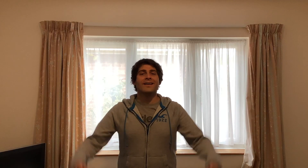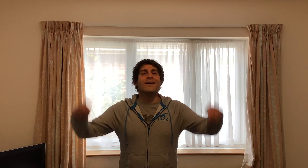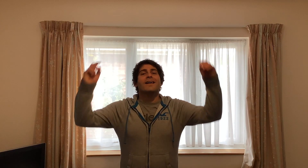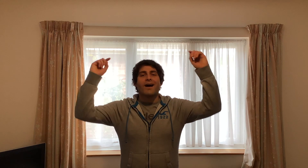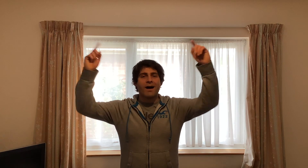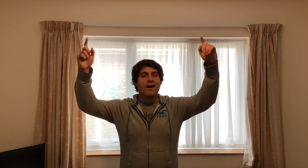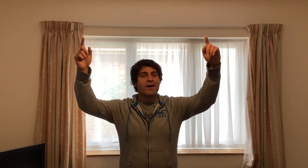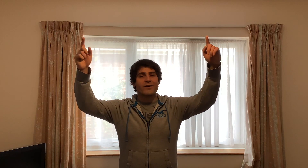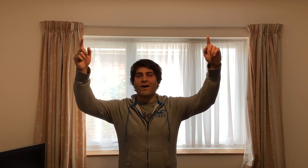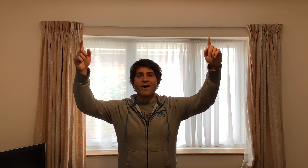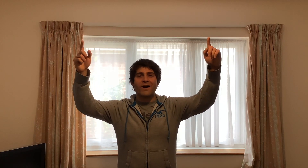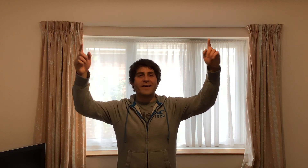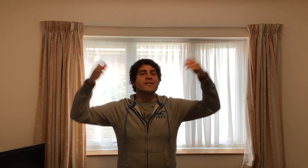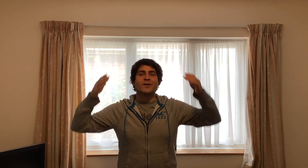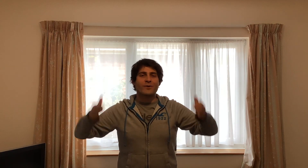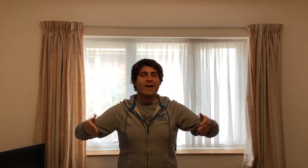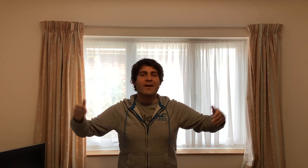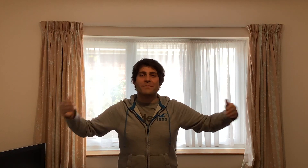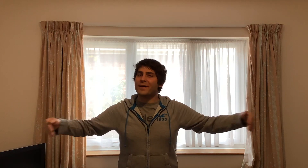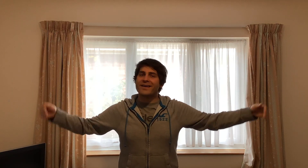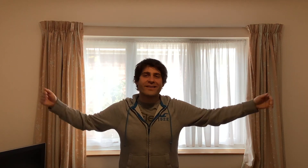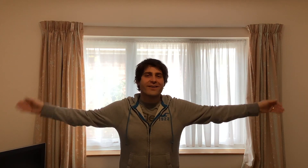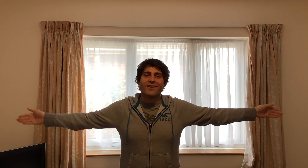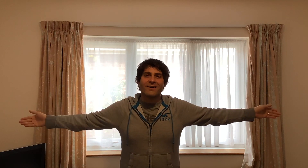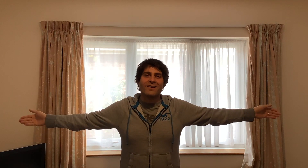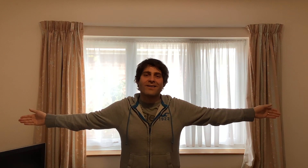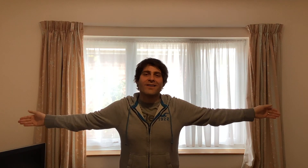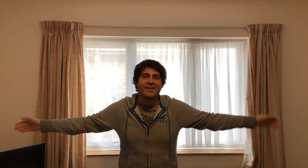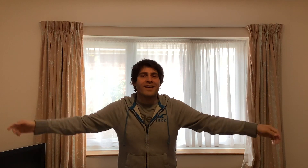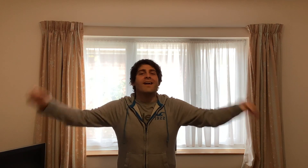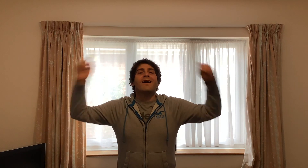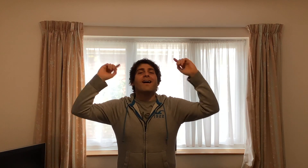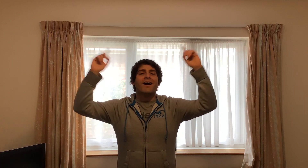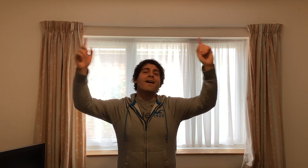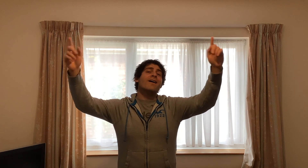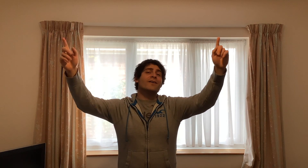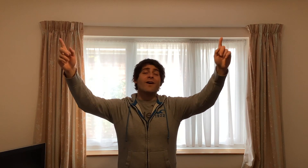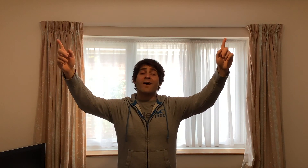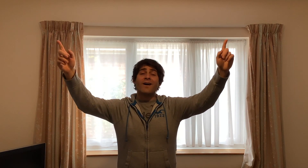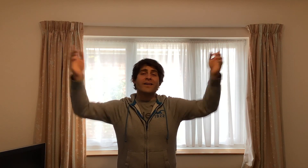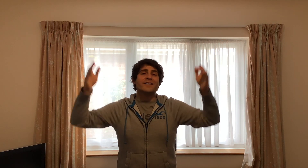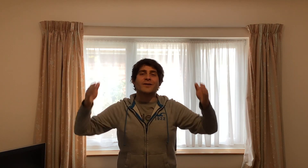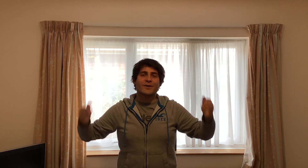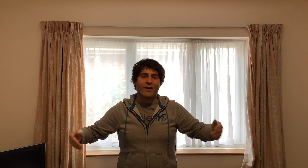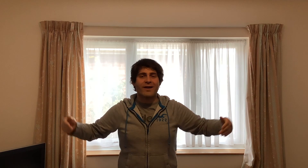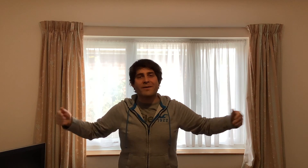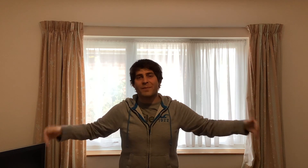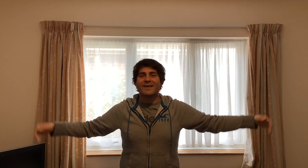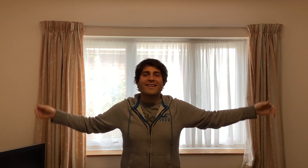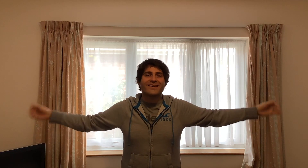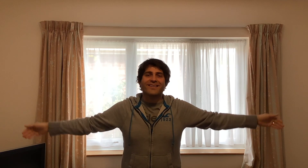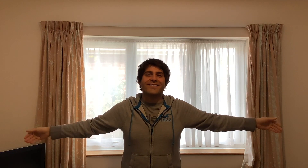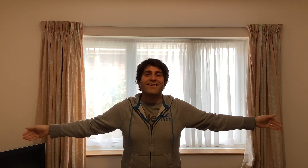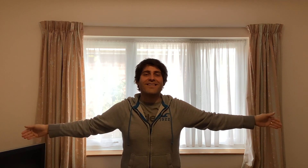Our God is a great big God Our God is a great big God